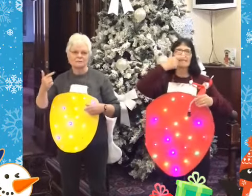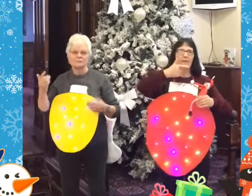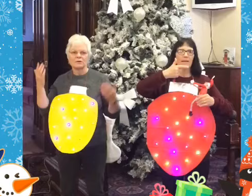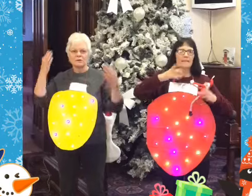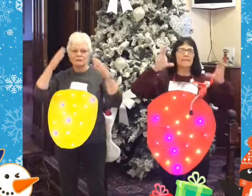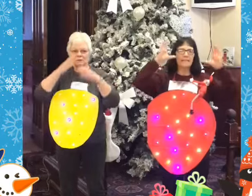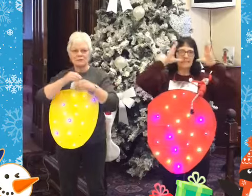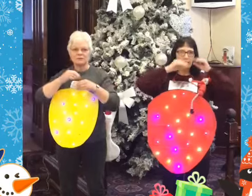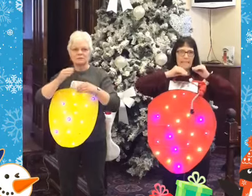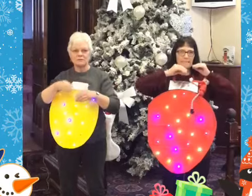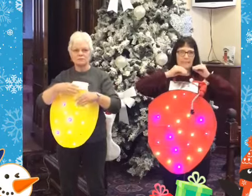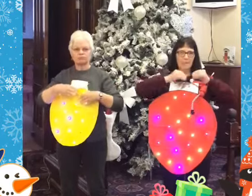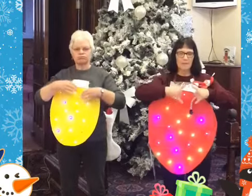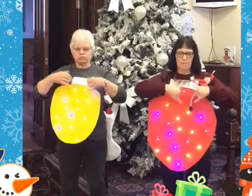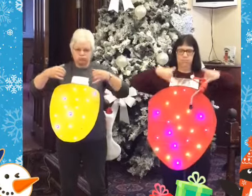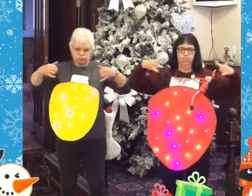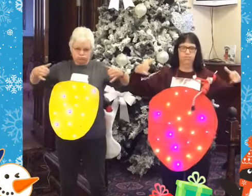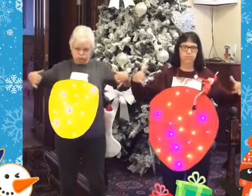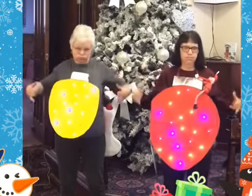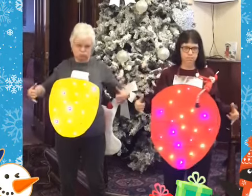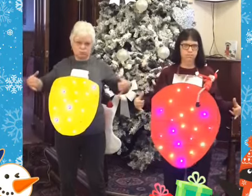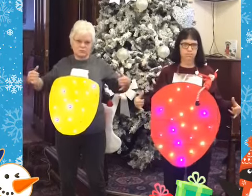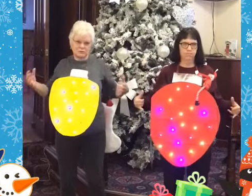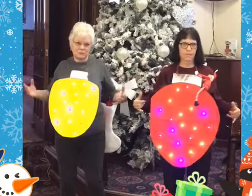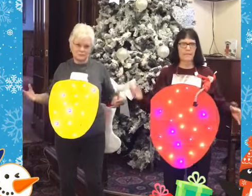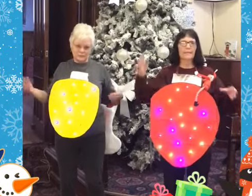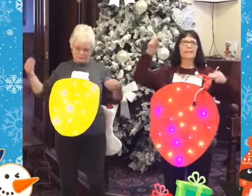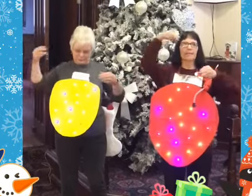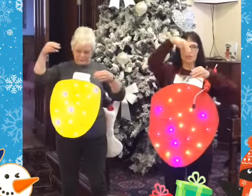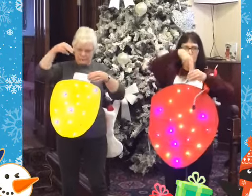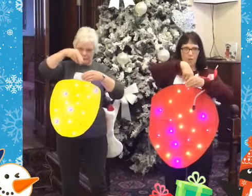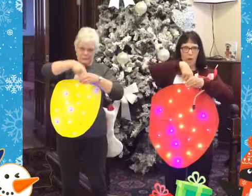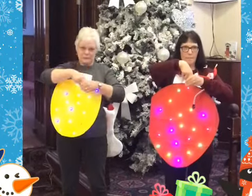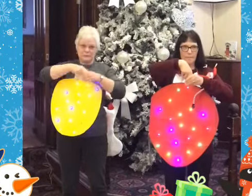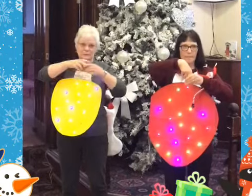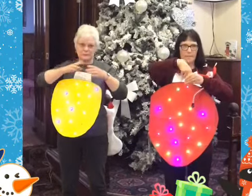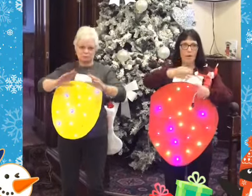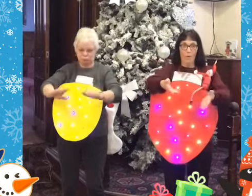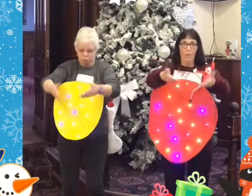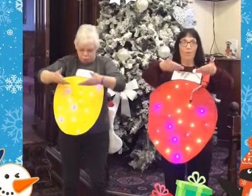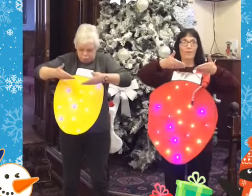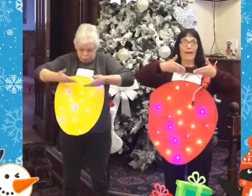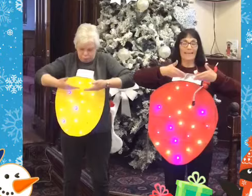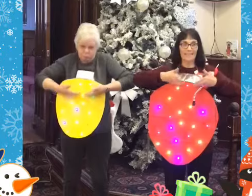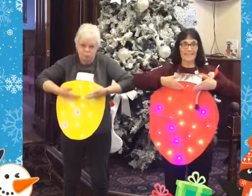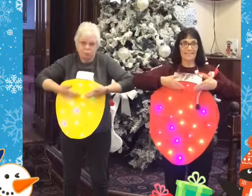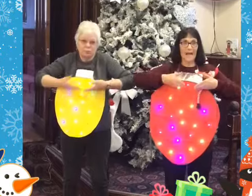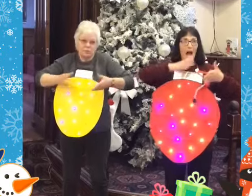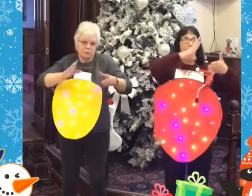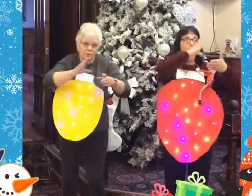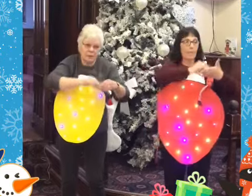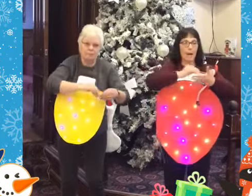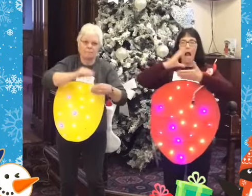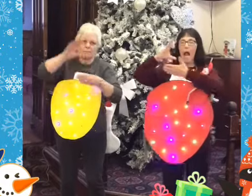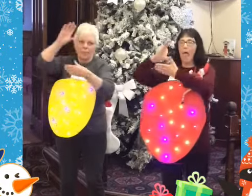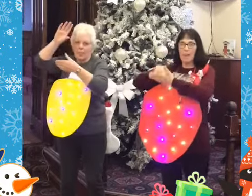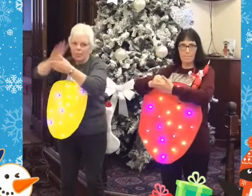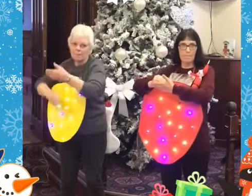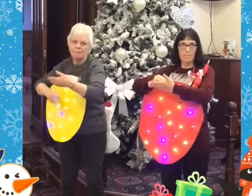more sleeps when a big fat fella Comes down your chimney And brings you presents And drinks your beer